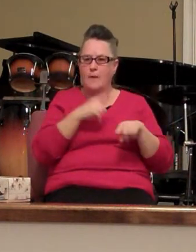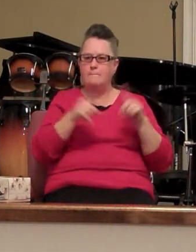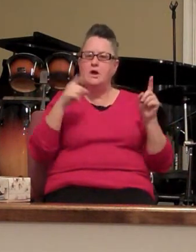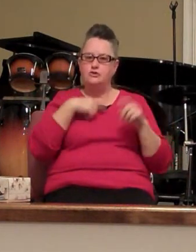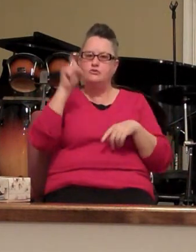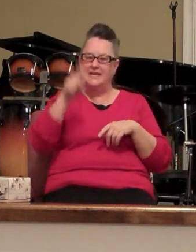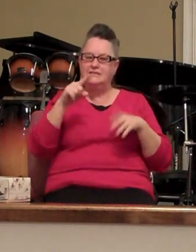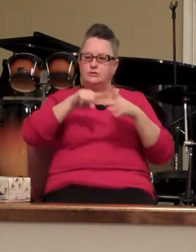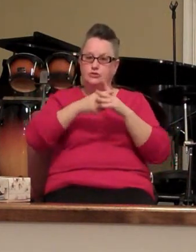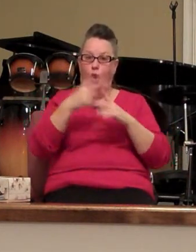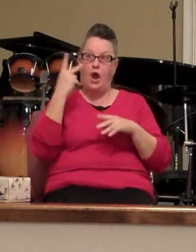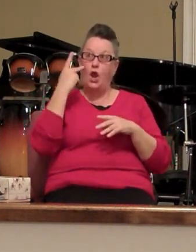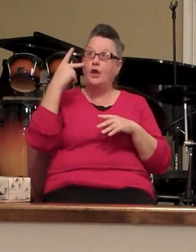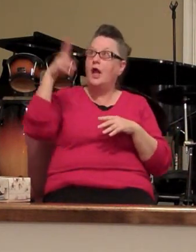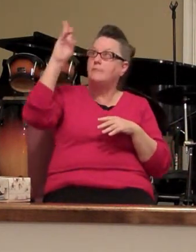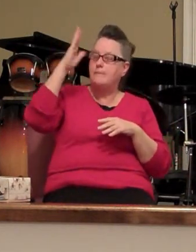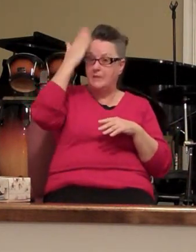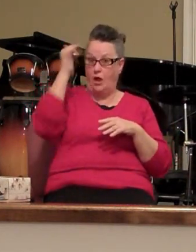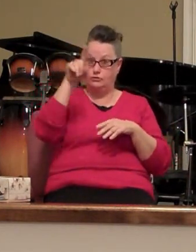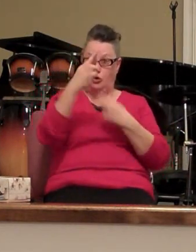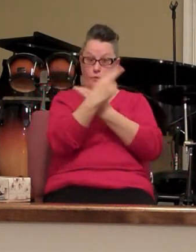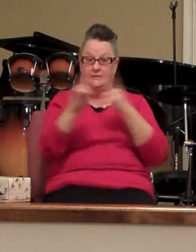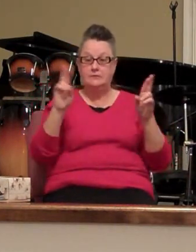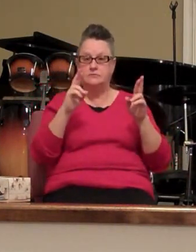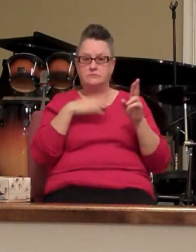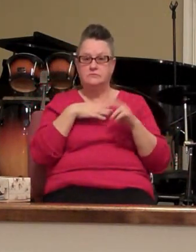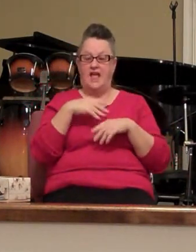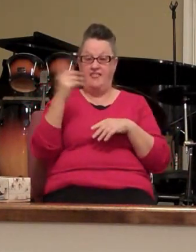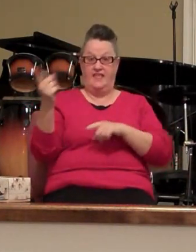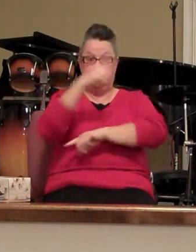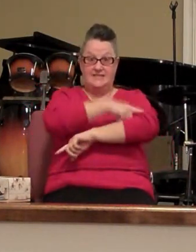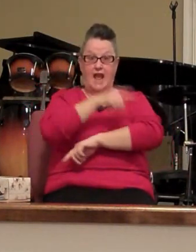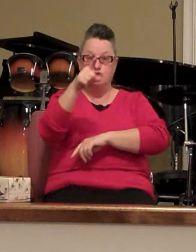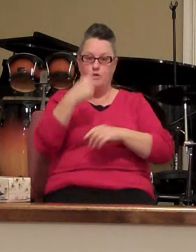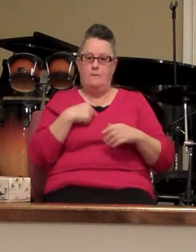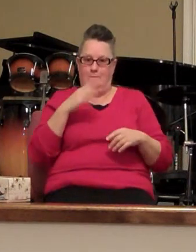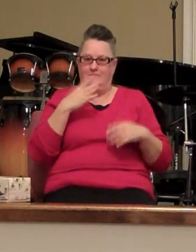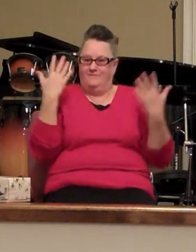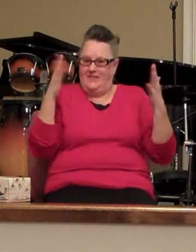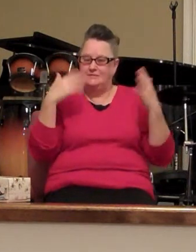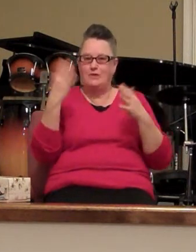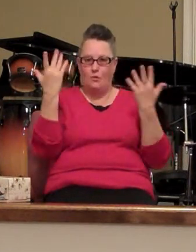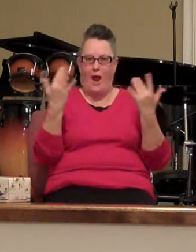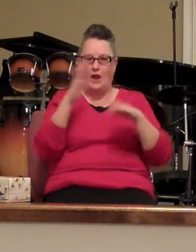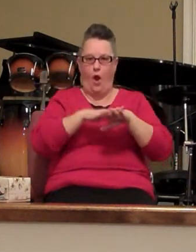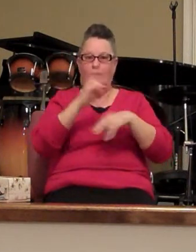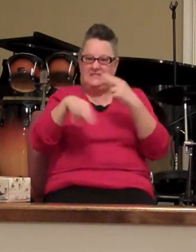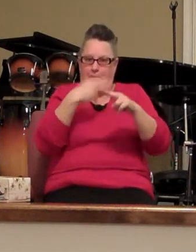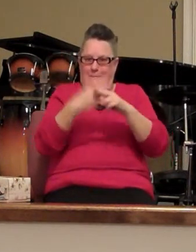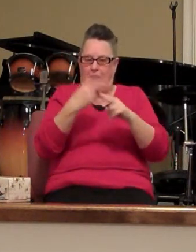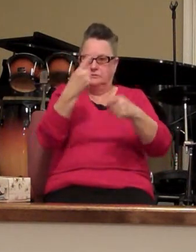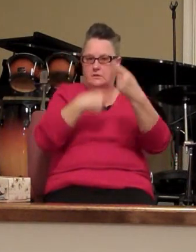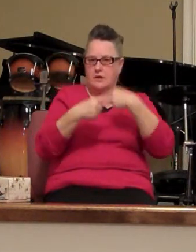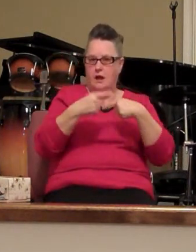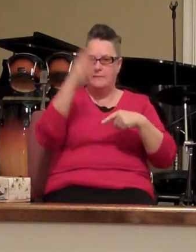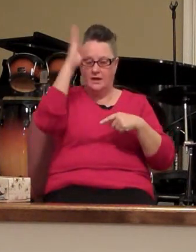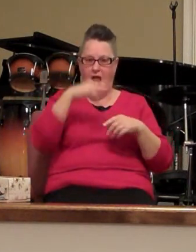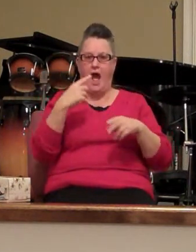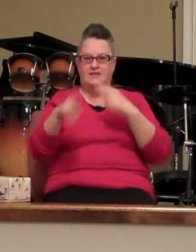start looking up because our redemption the day that we've been waiting on is about to come and God's about to take